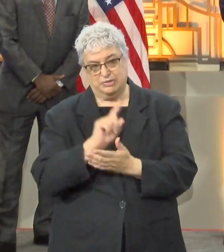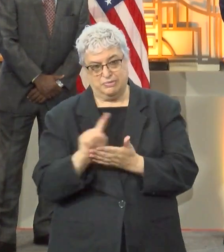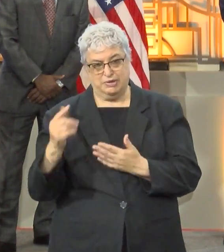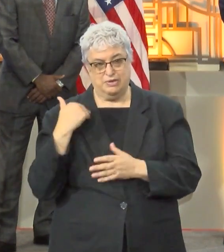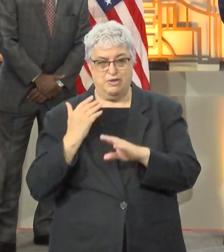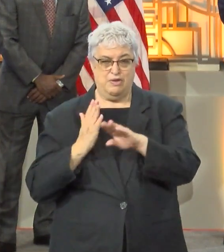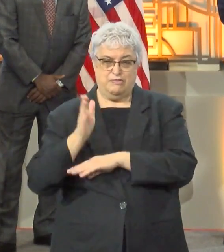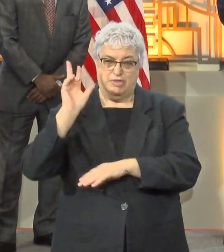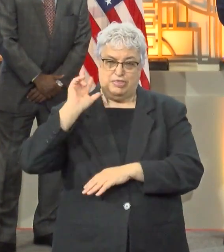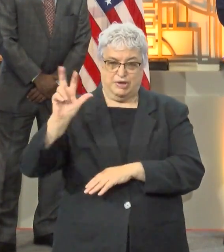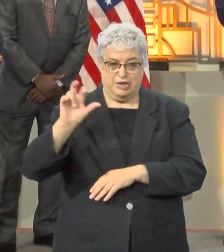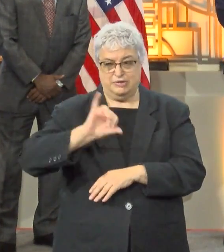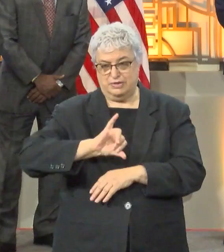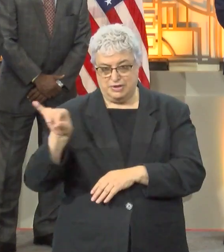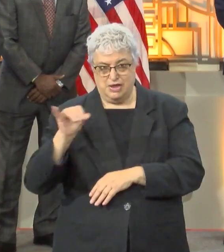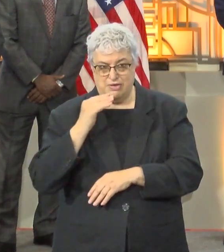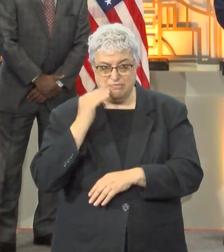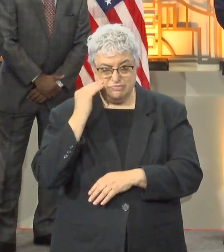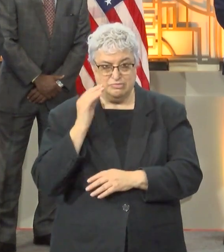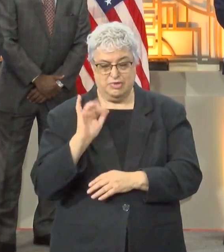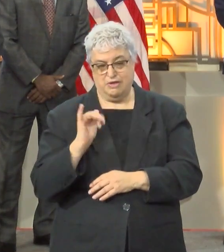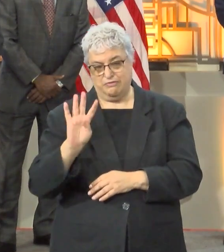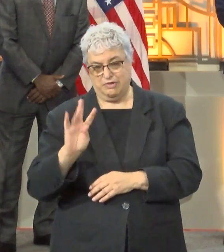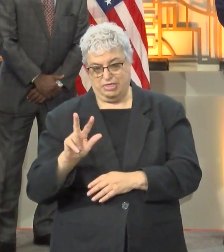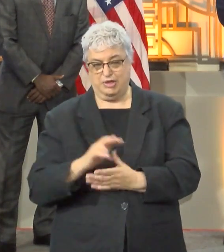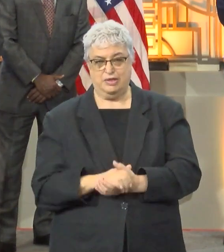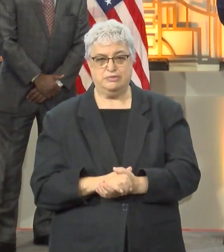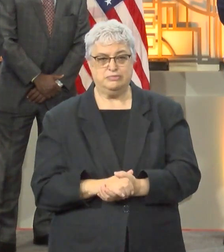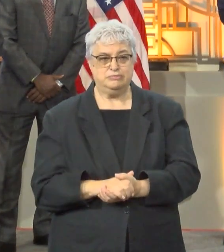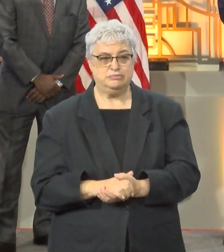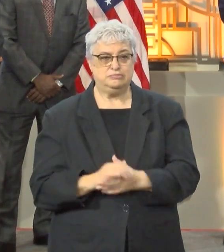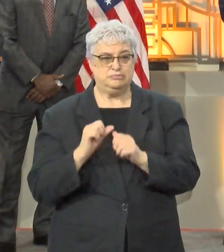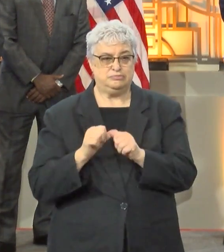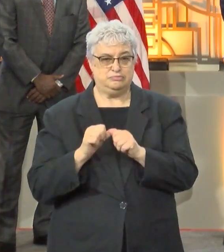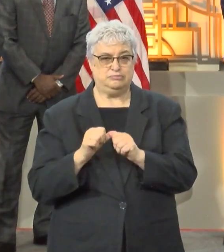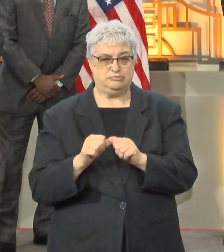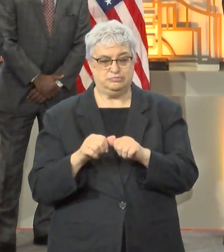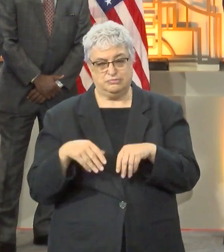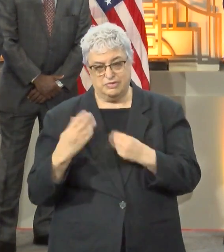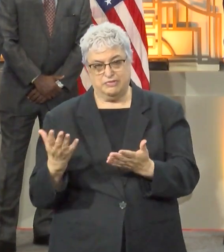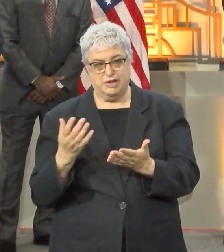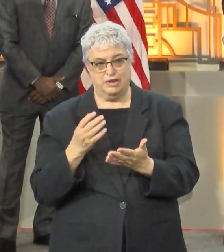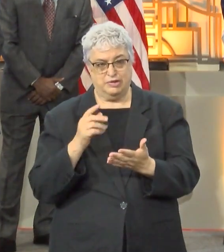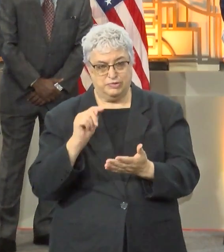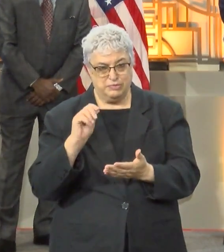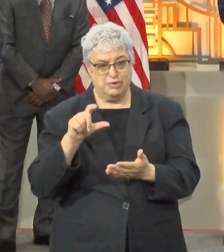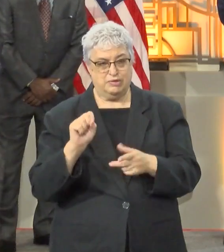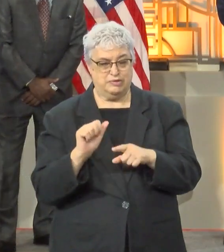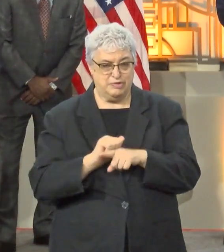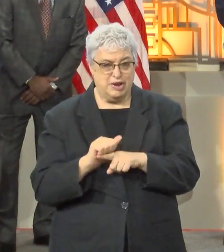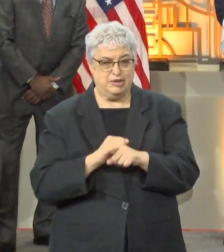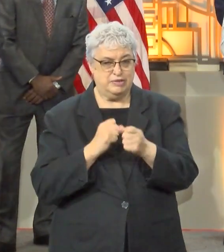where we were over 300 firefighters in quarantine. We're gonna continue to provide the equipment, the tools, the training, the